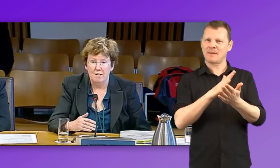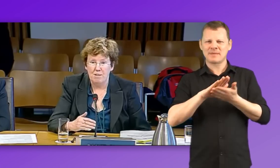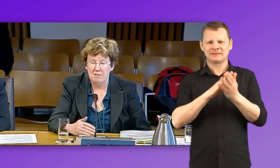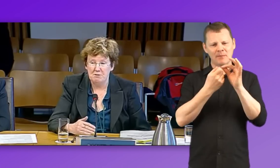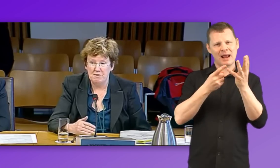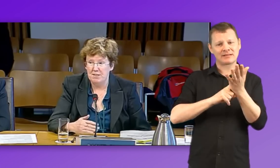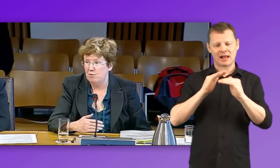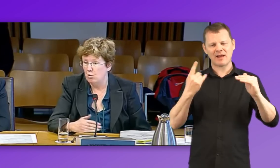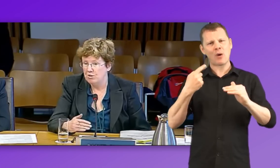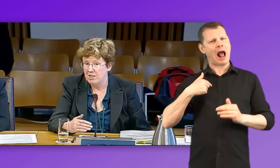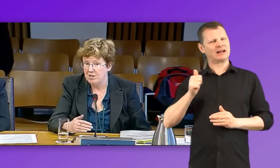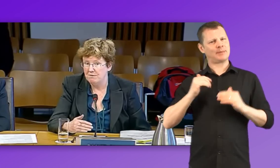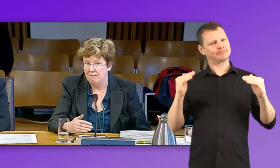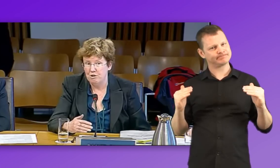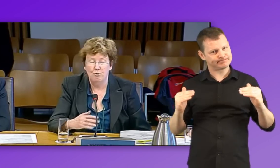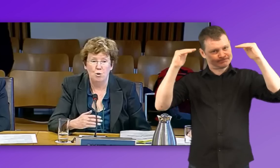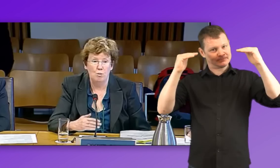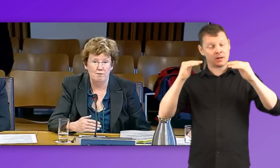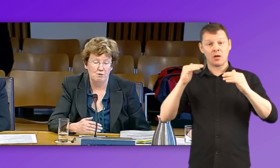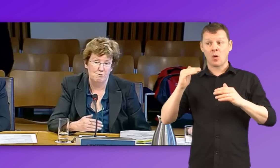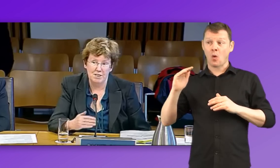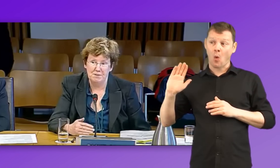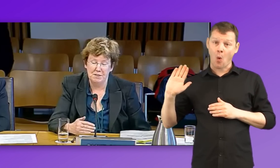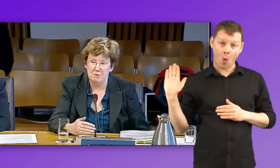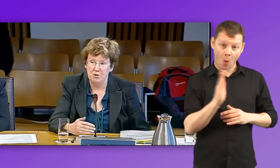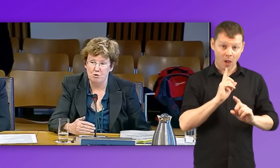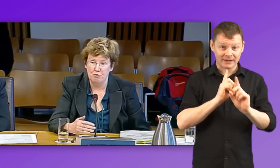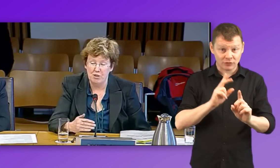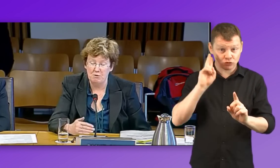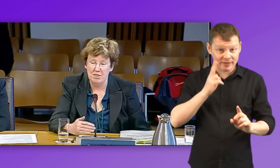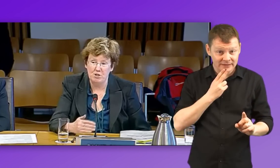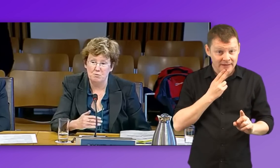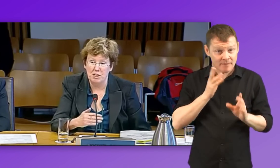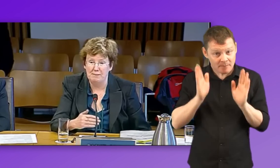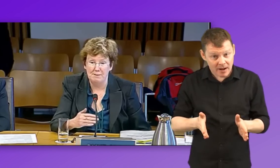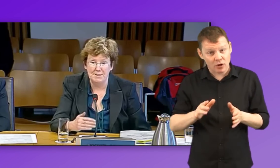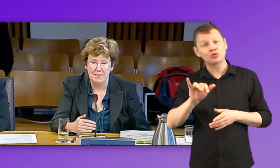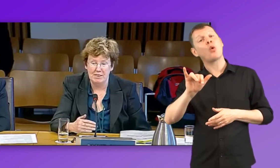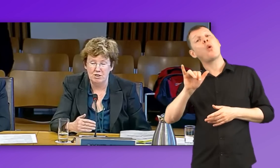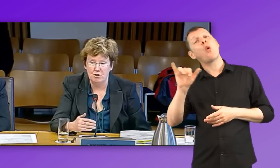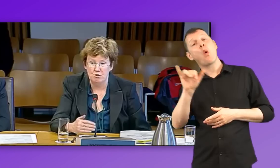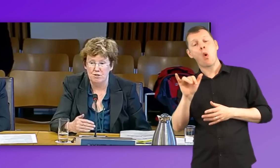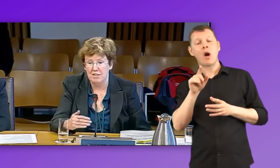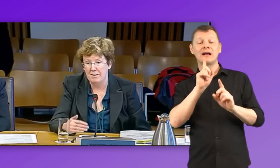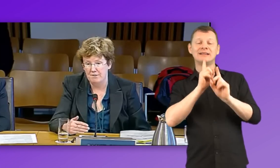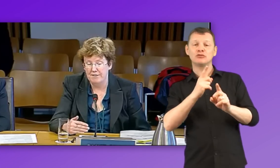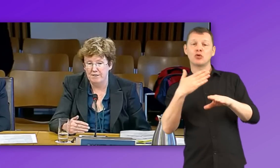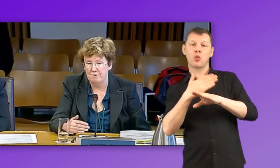Whether it's revised for all teachers of deaf children, or whether it's revised for those teachers working with signing students and the under